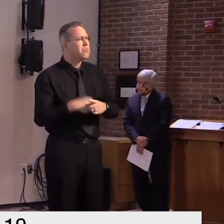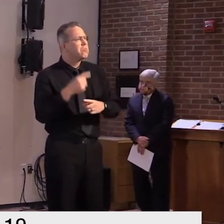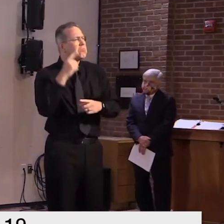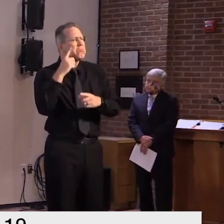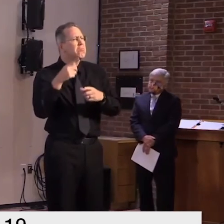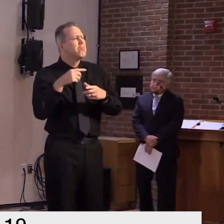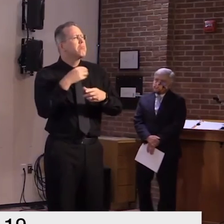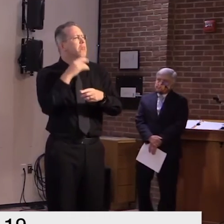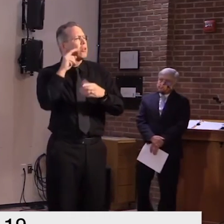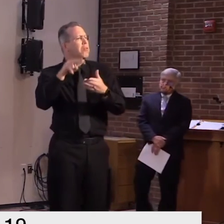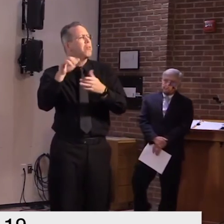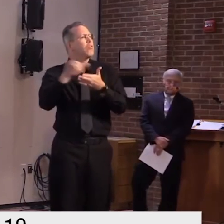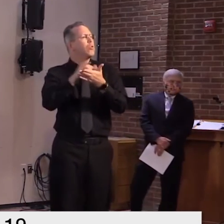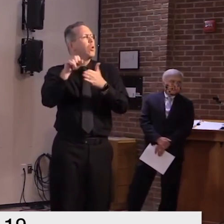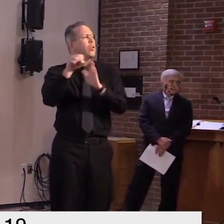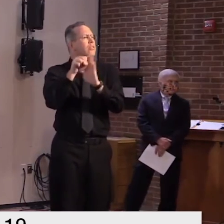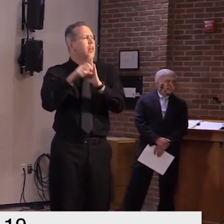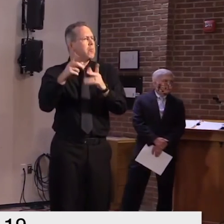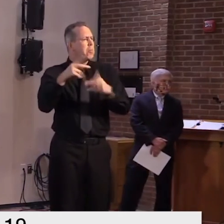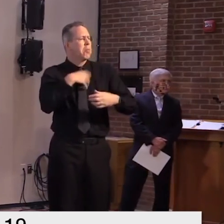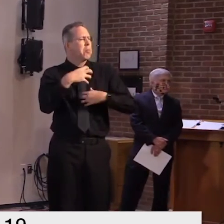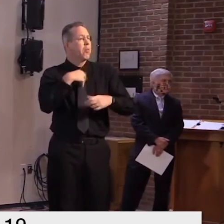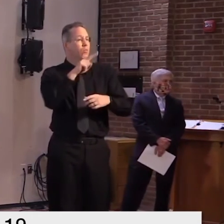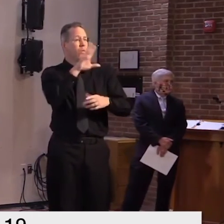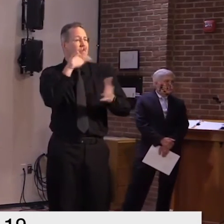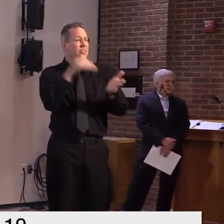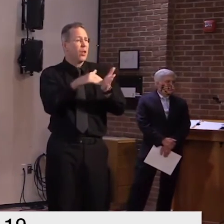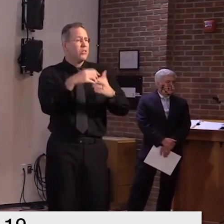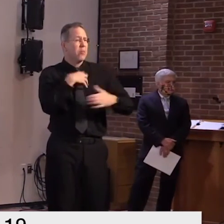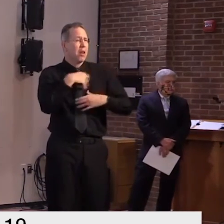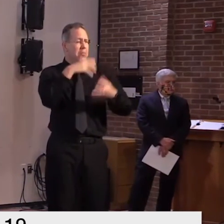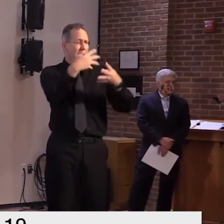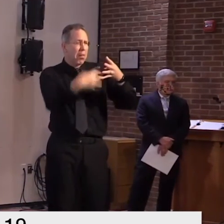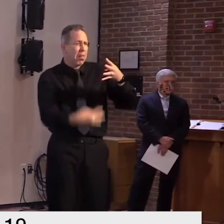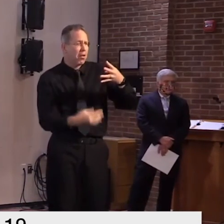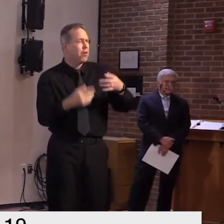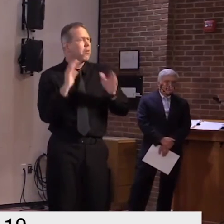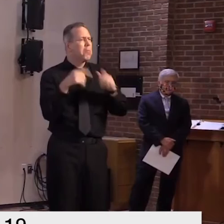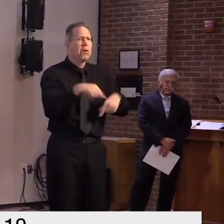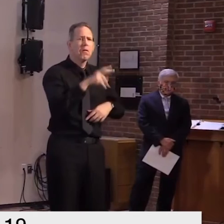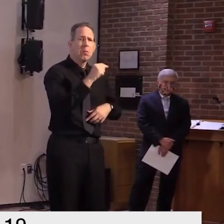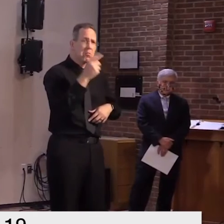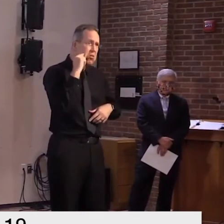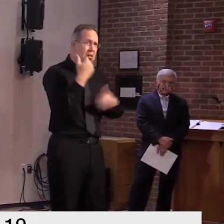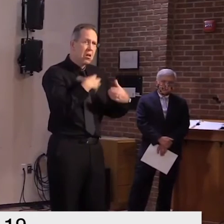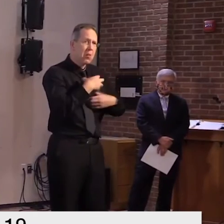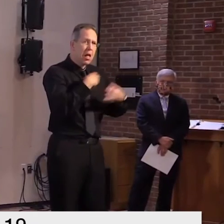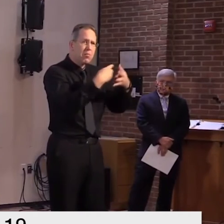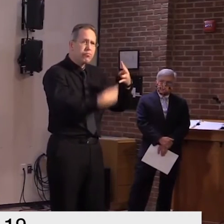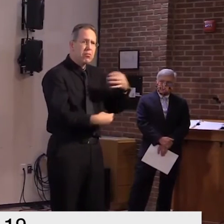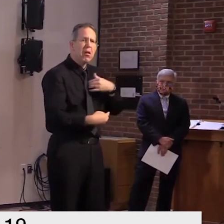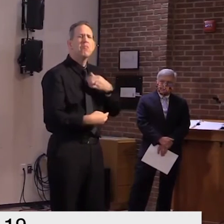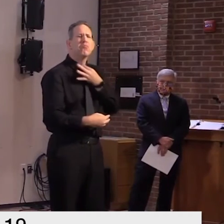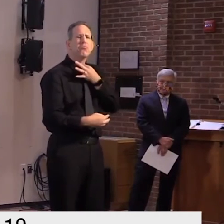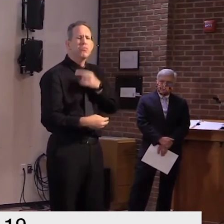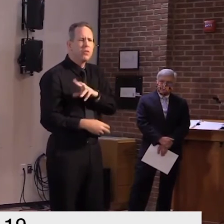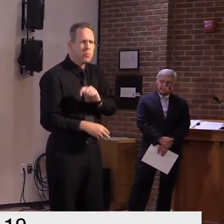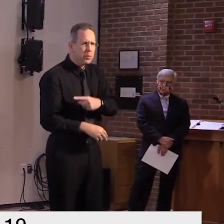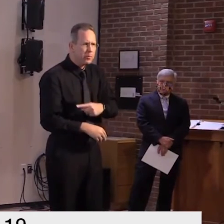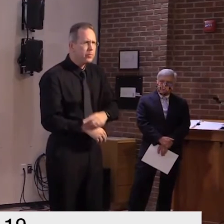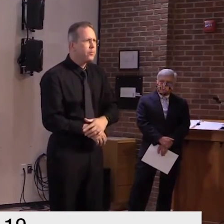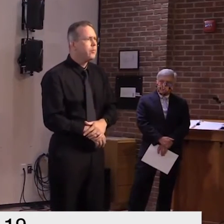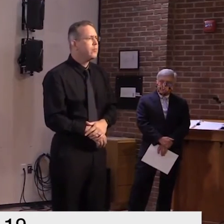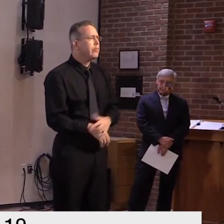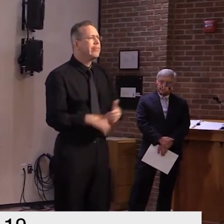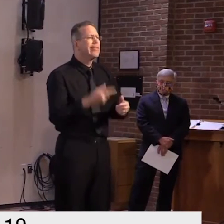i'm sure there have been complaints i'm not aware of them individually uh maybe commissioner shirling or secretary